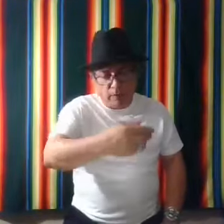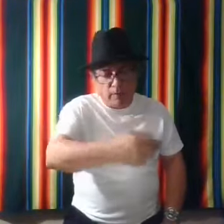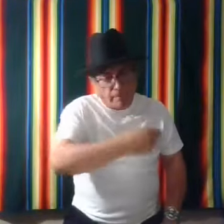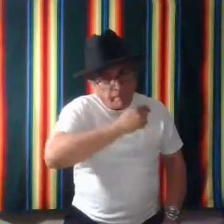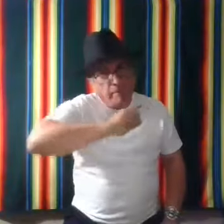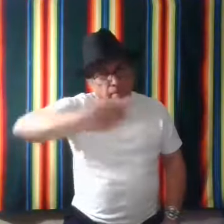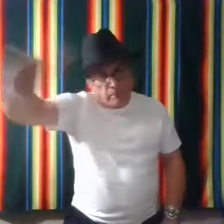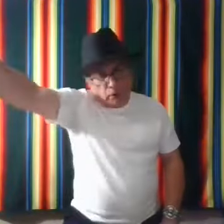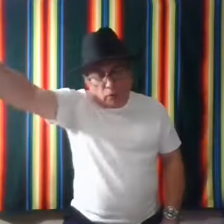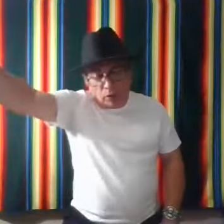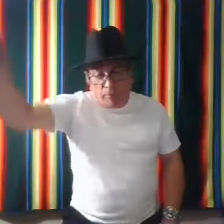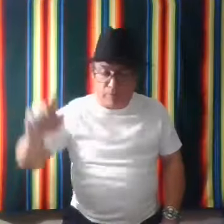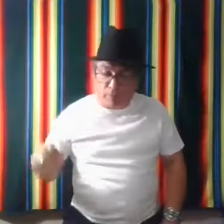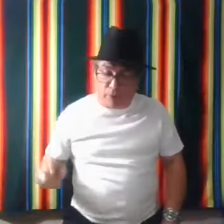don't go. Okay.